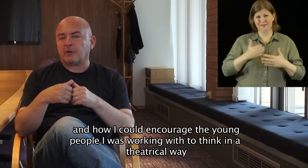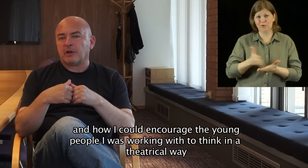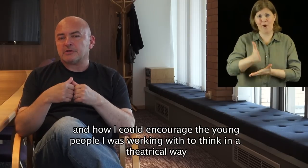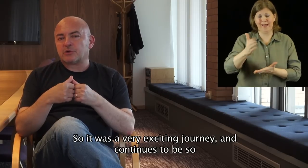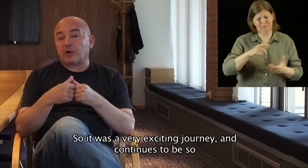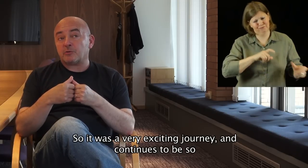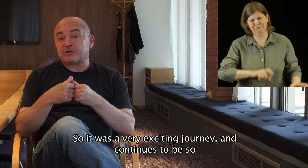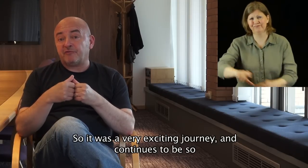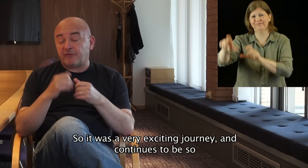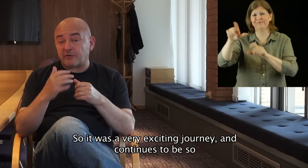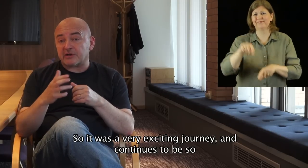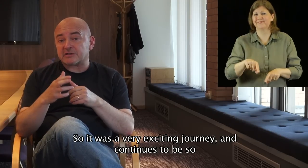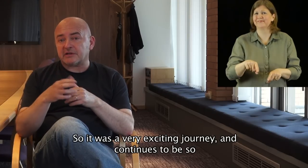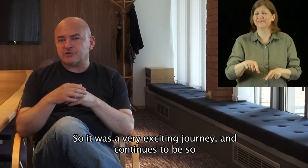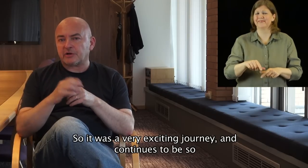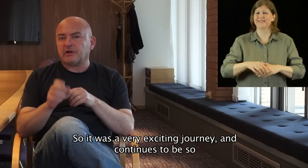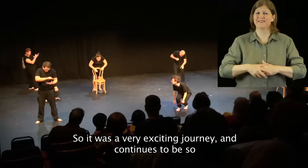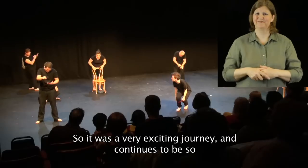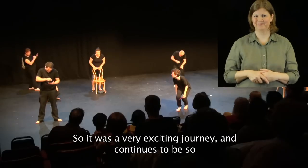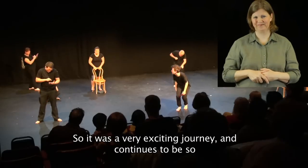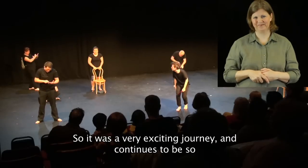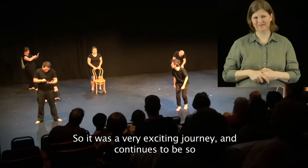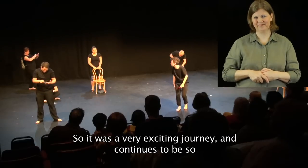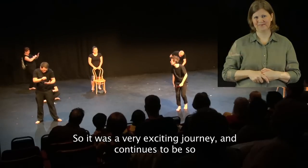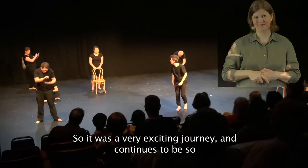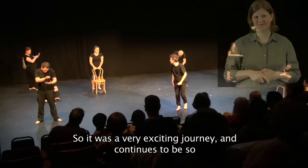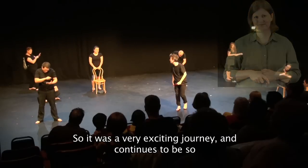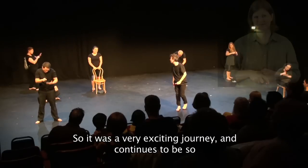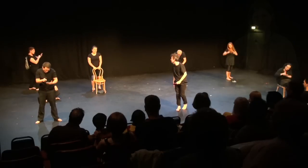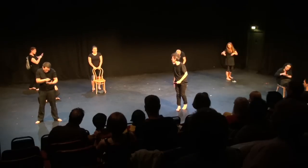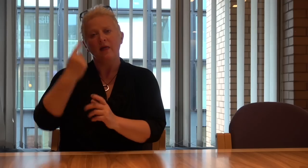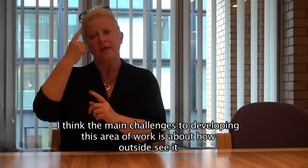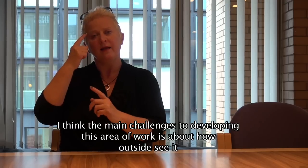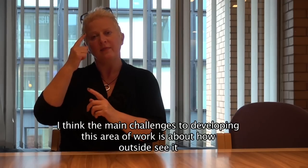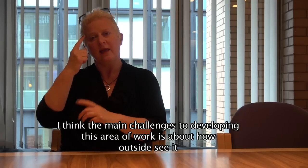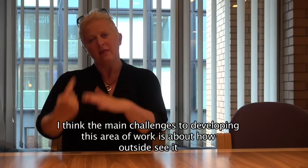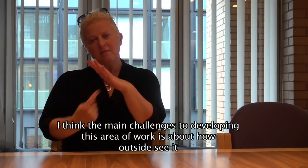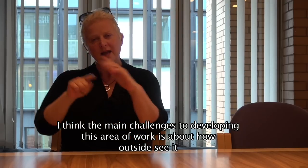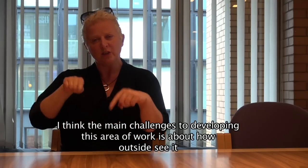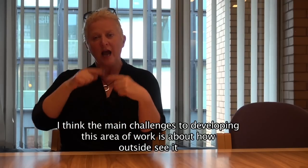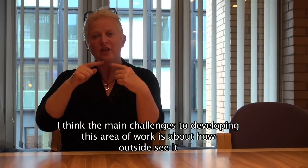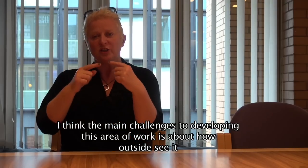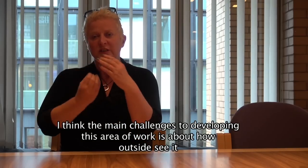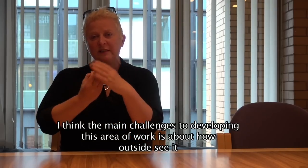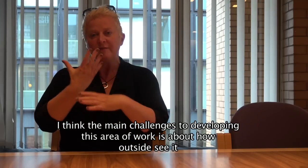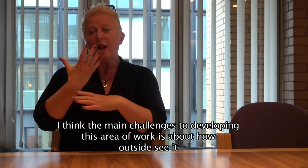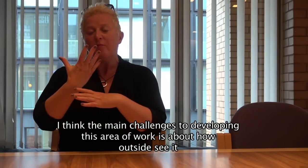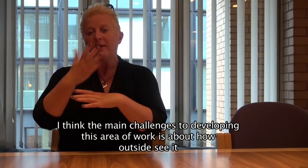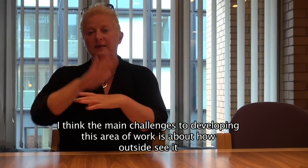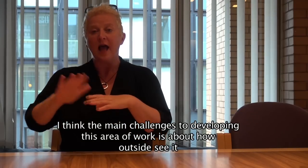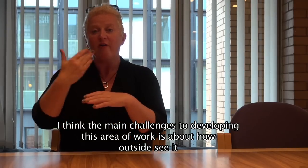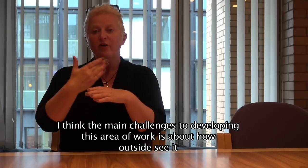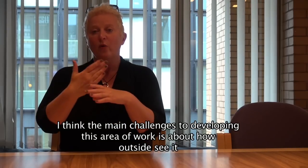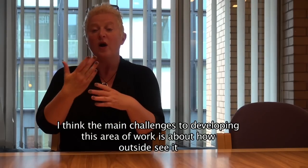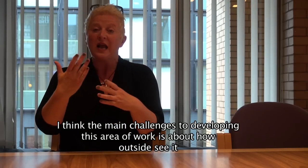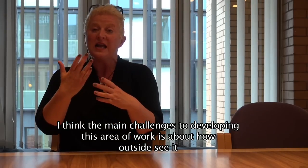way. So it was a very exciting journey and continues to be so. I think the main challenges to develop